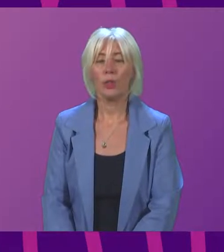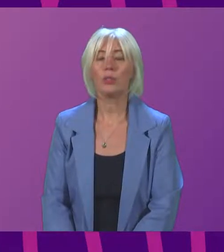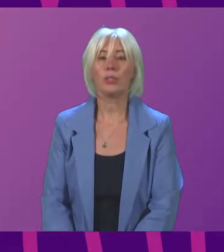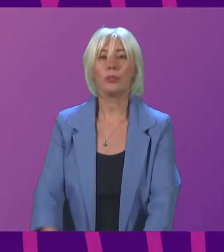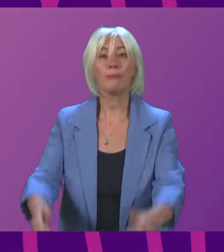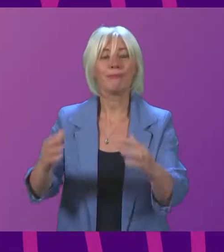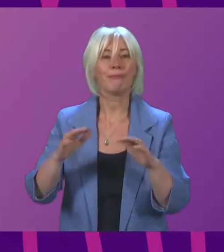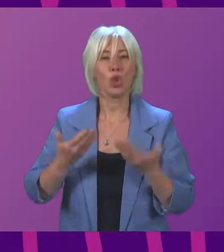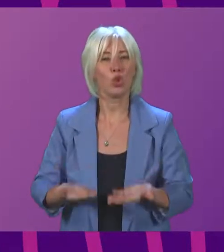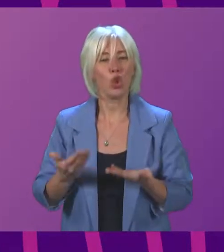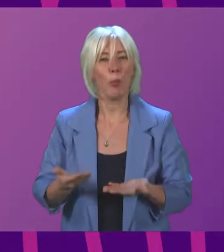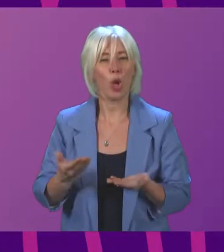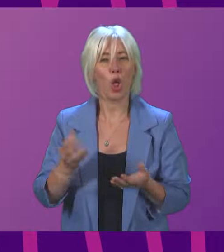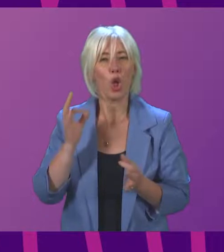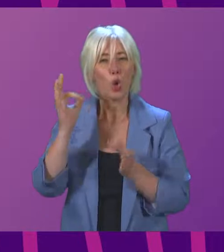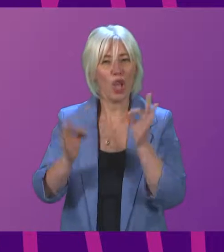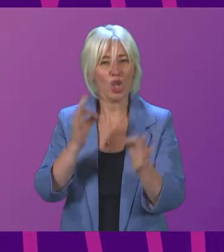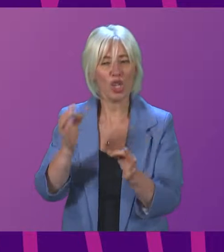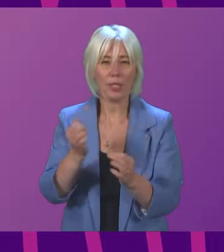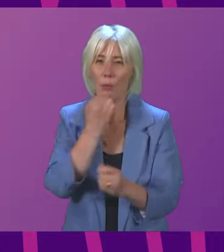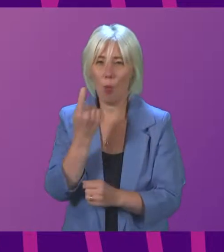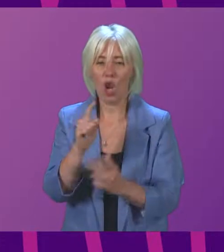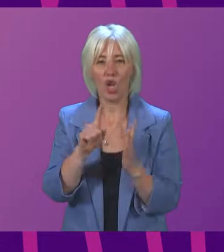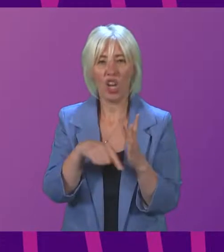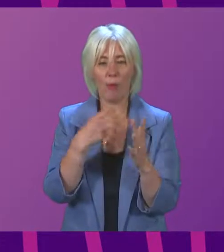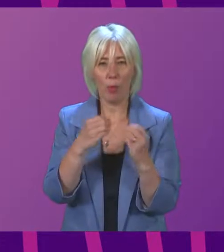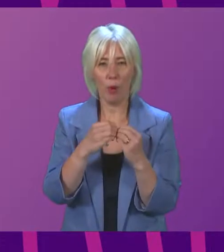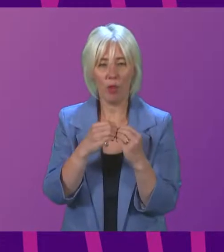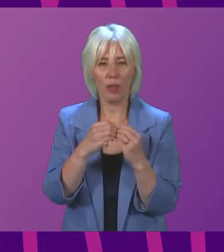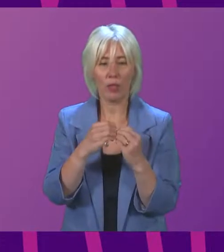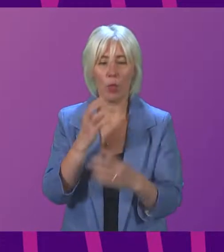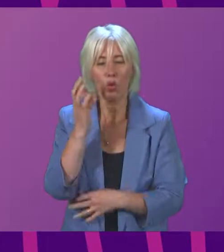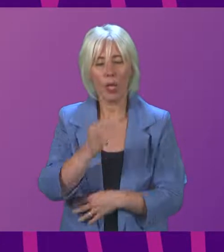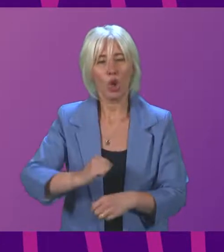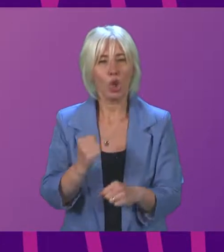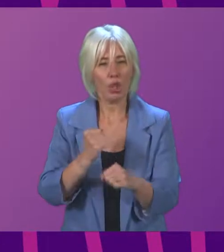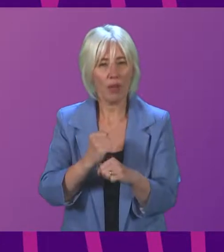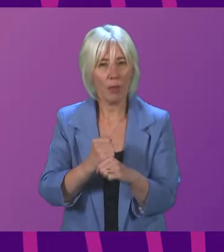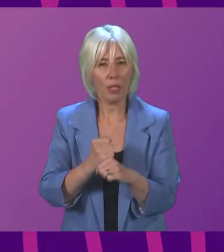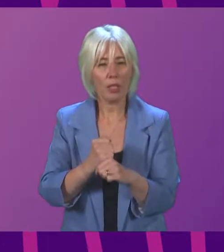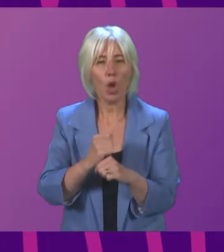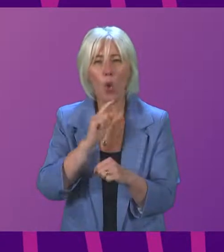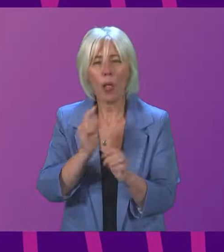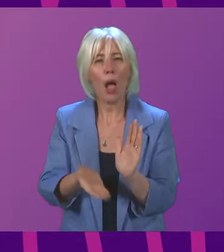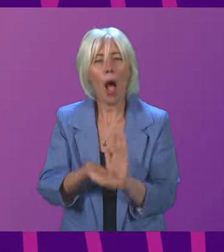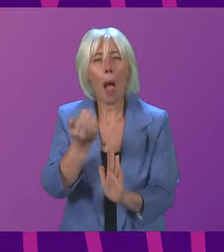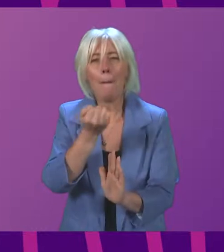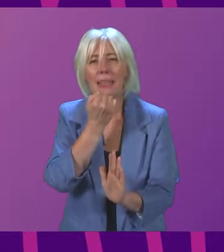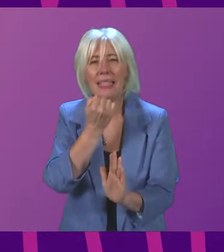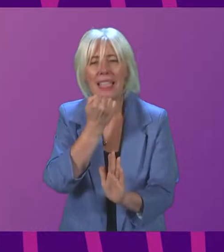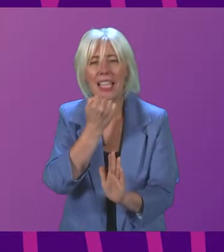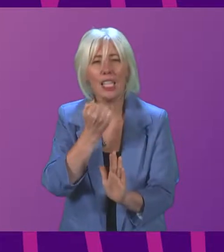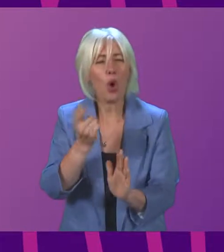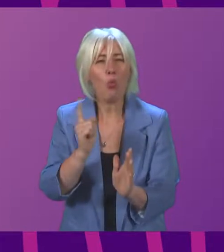Topical questions. Question number one, Jeremy Balfour. Thank you, President. To ask the Scottish Government whether it will provide an update on what